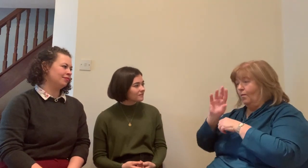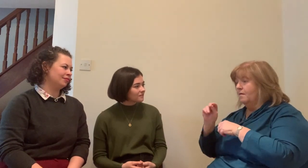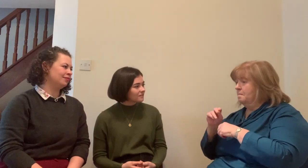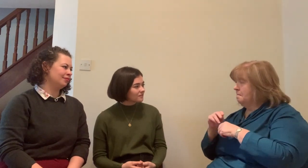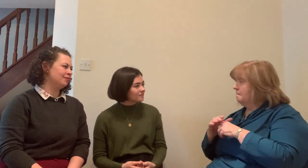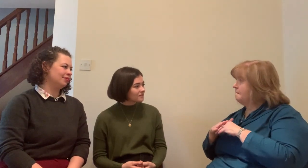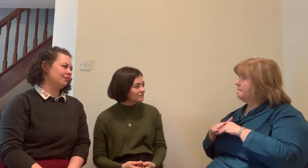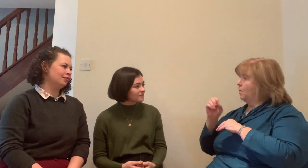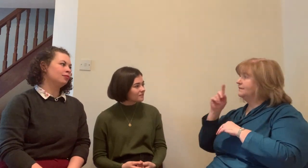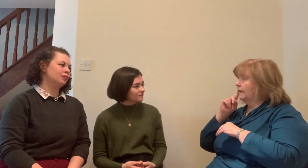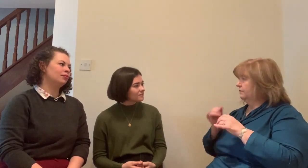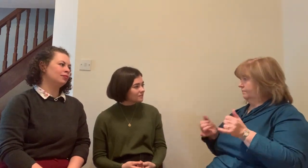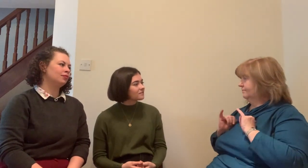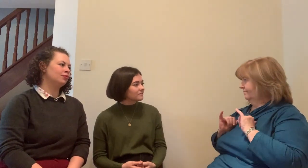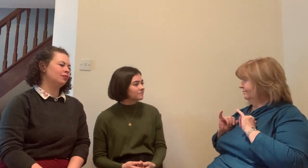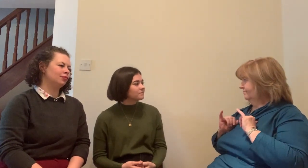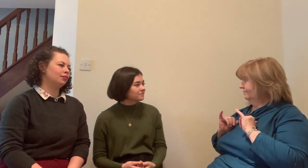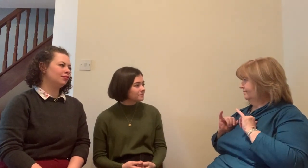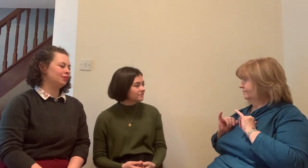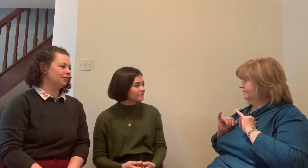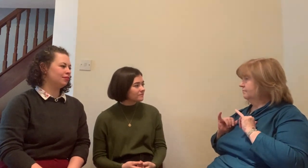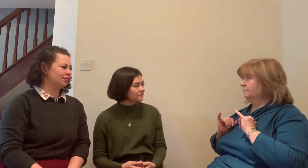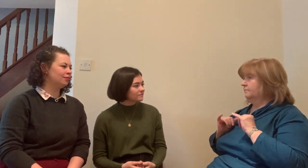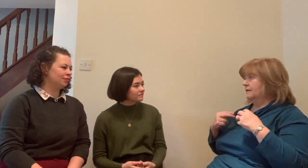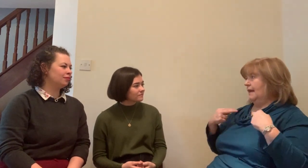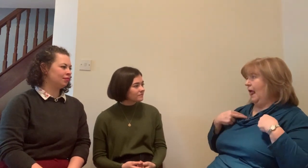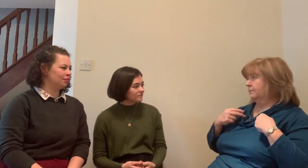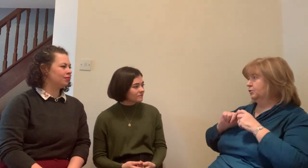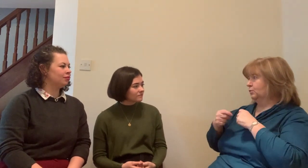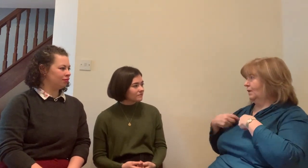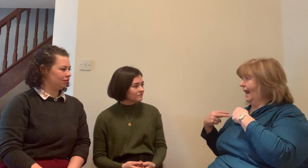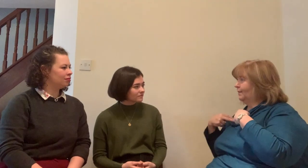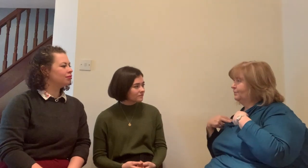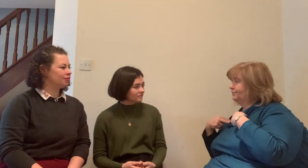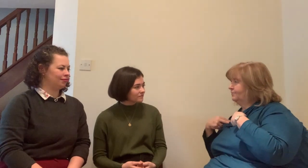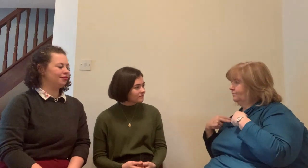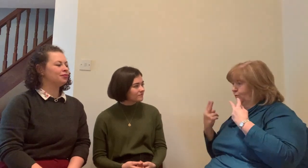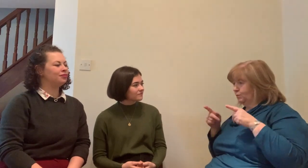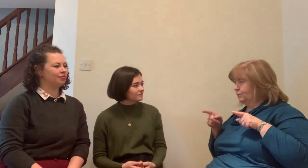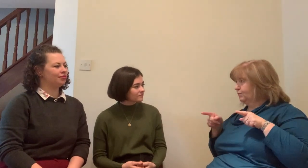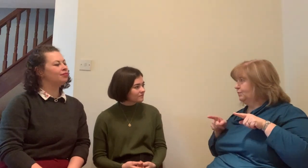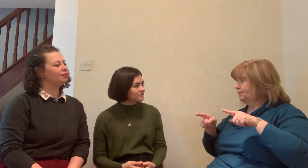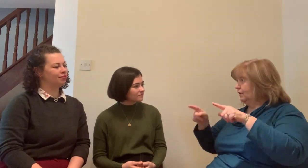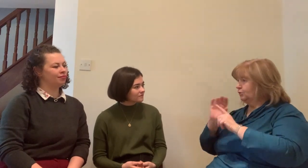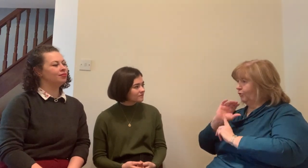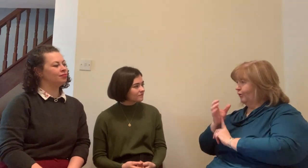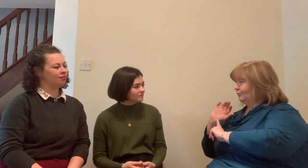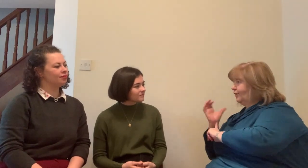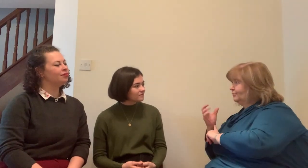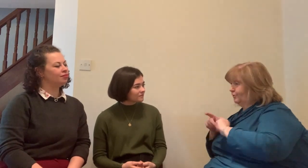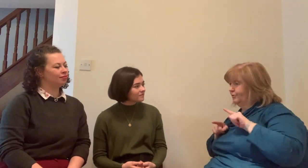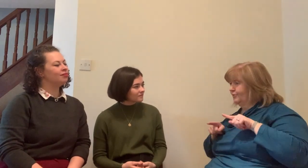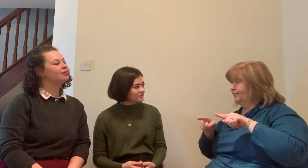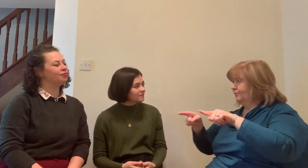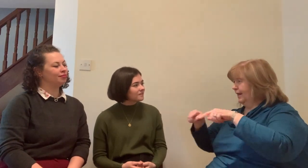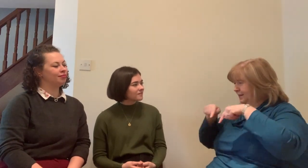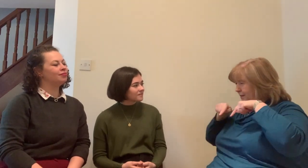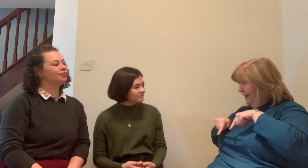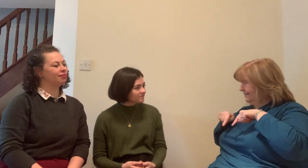instinctively I got up onto the stage to relay what it was that he was saying and this is an experience that I have had throughout my life in terms of doing